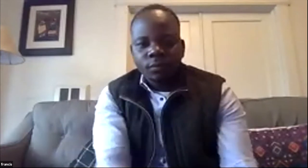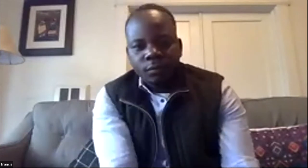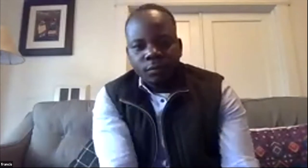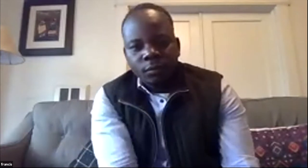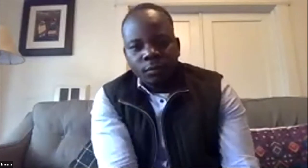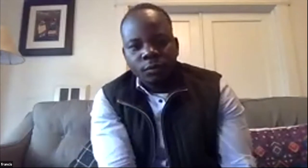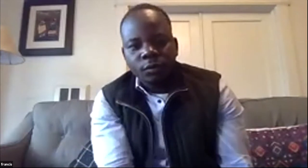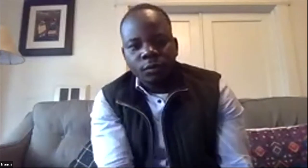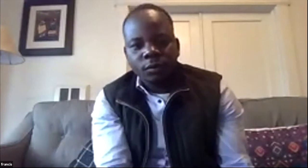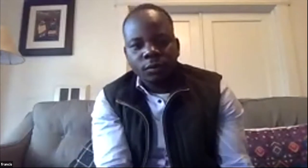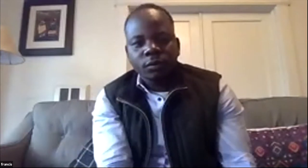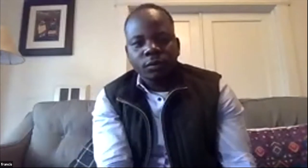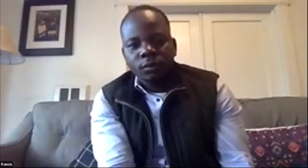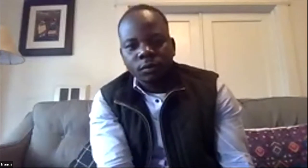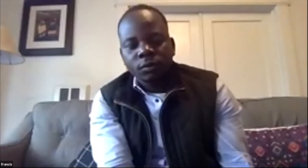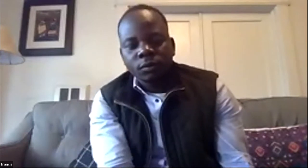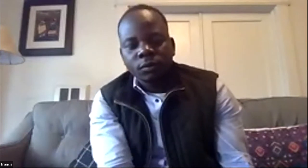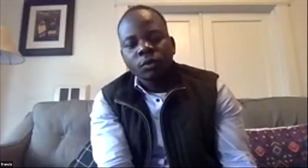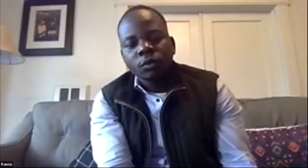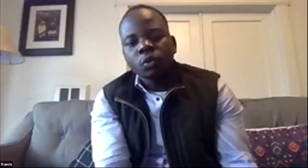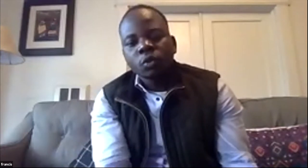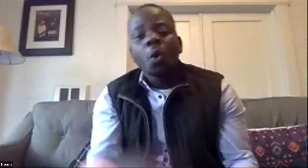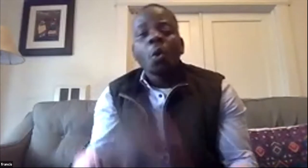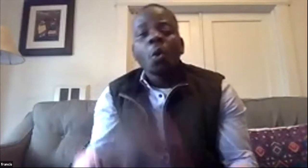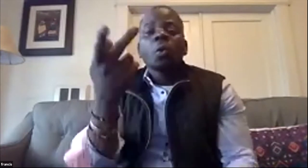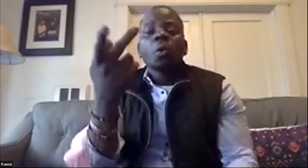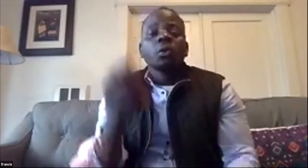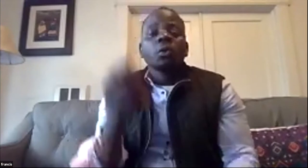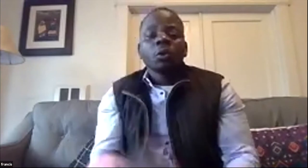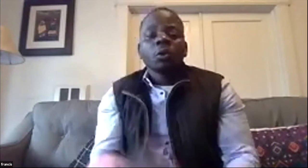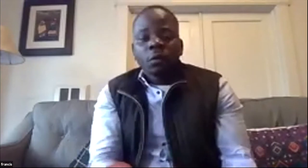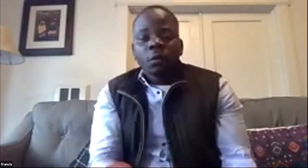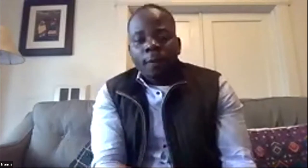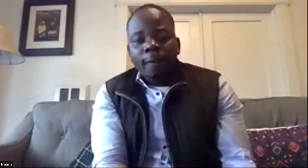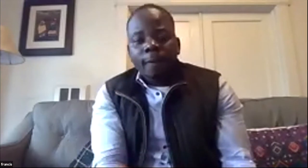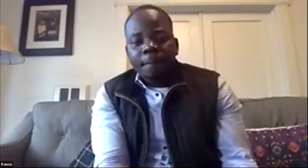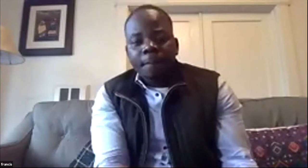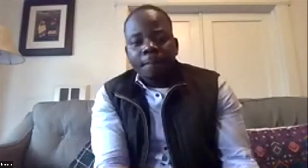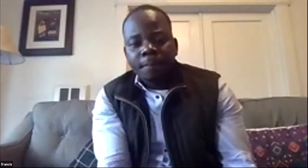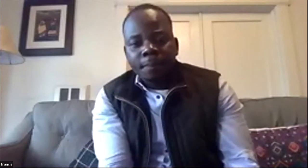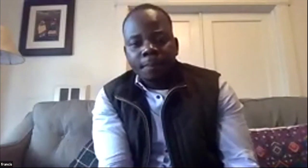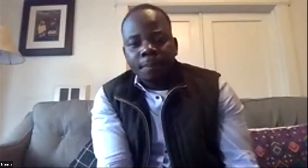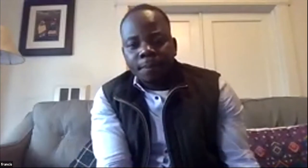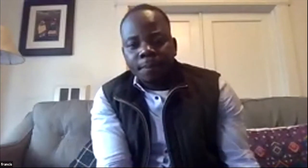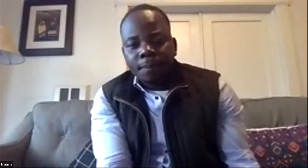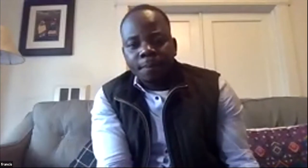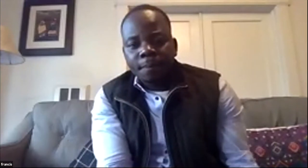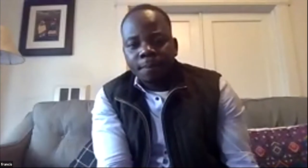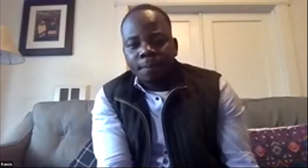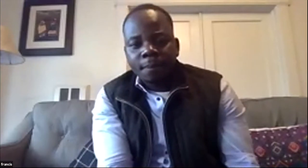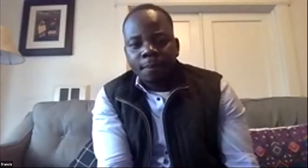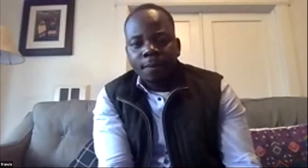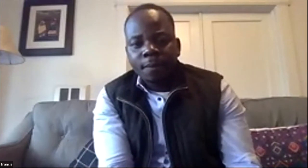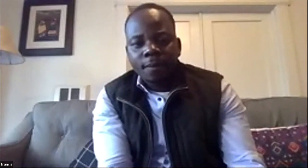the ilo mission and vision it's about jobs jobs jobs and economic development